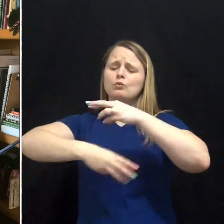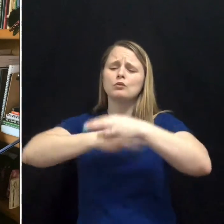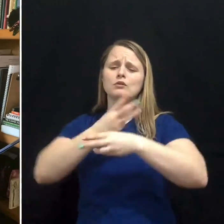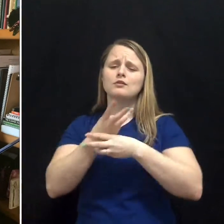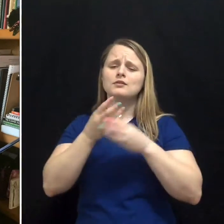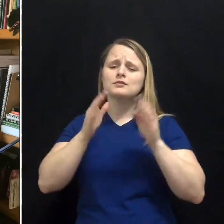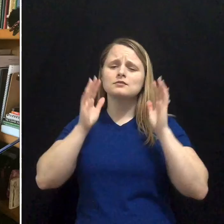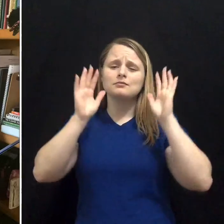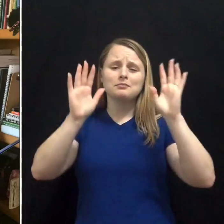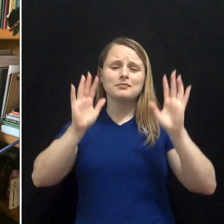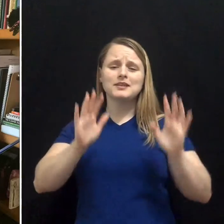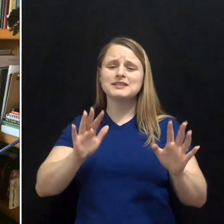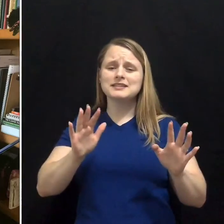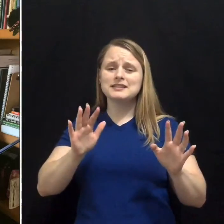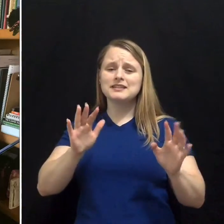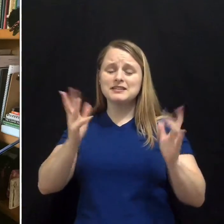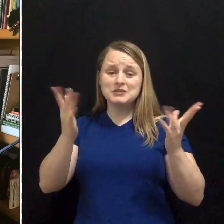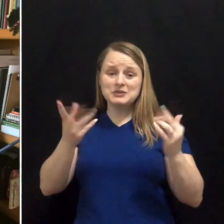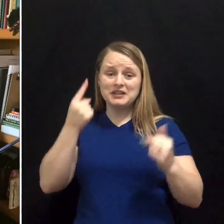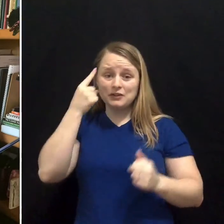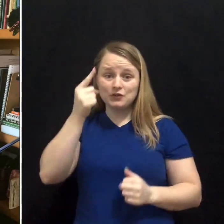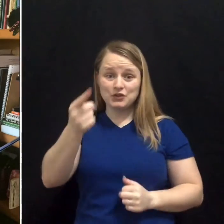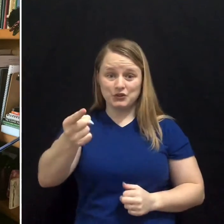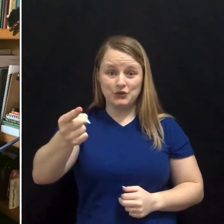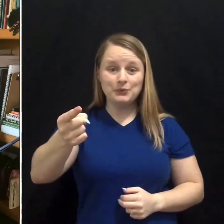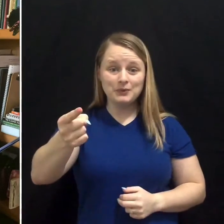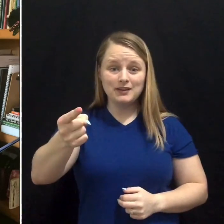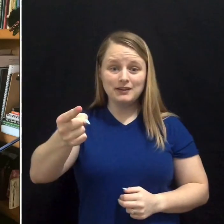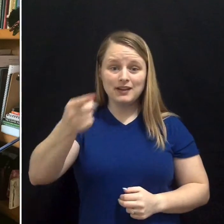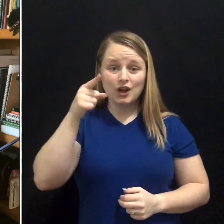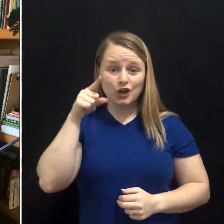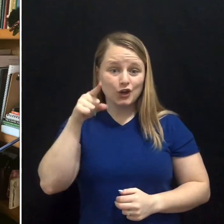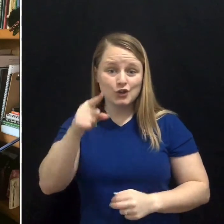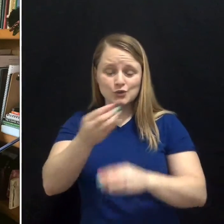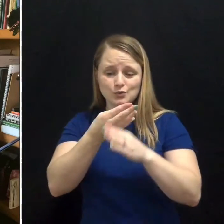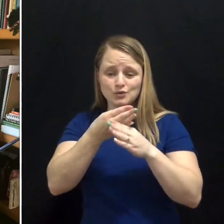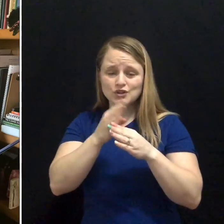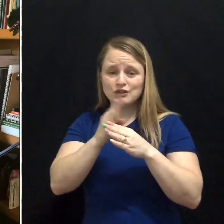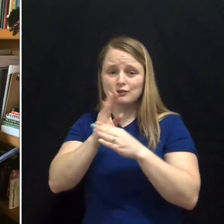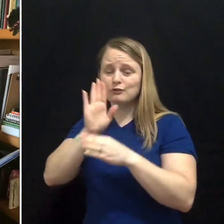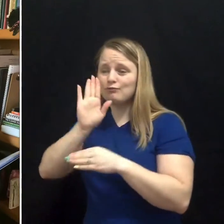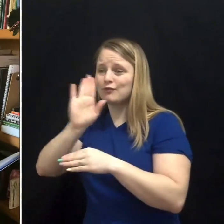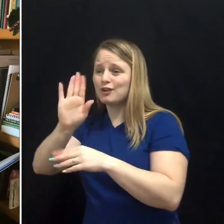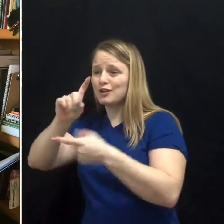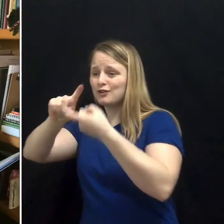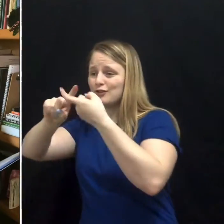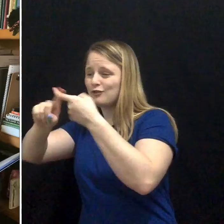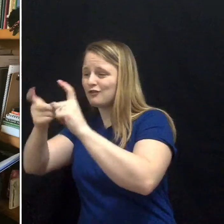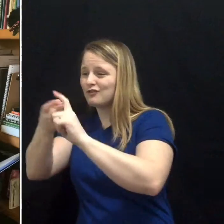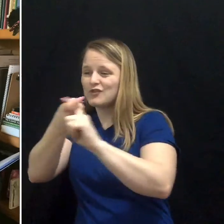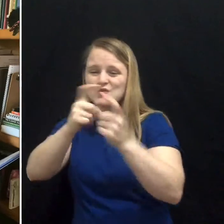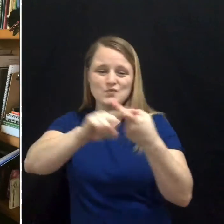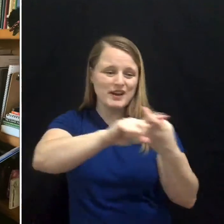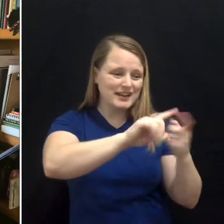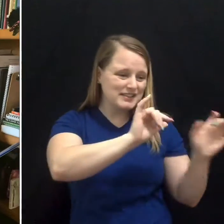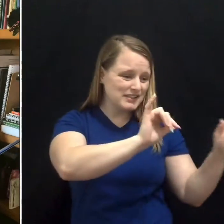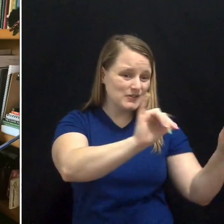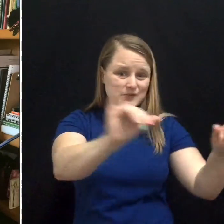wonderland waiting for you. And you get to share it with all your friends, too.